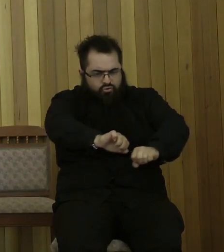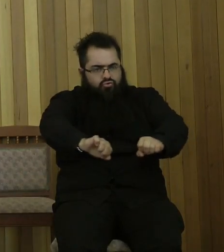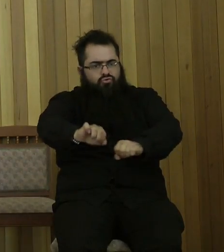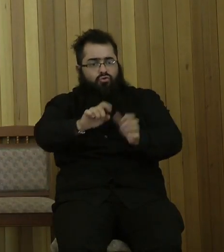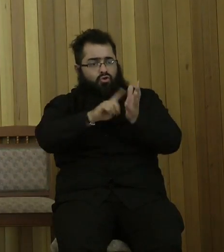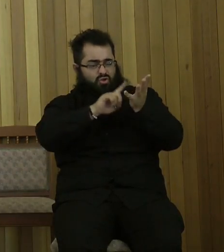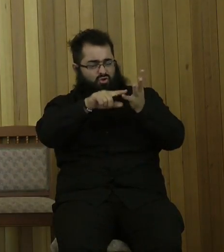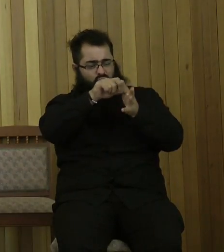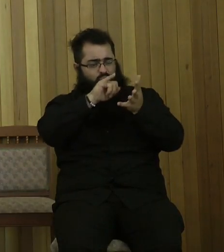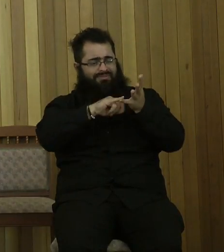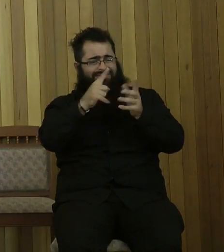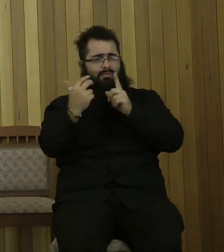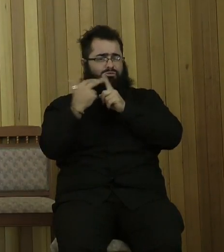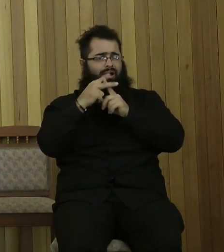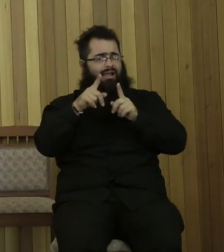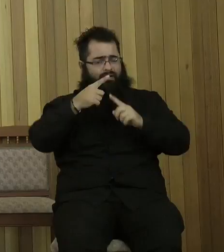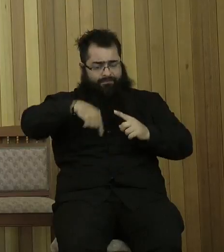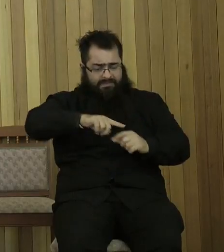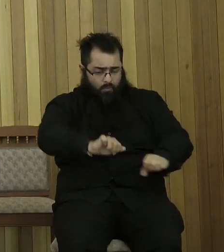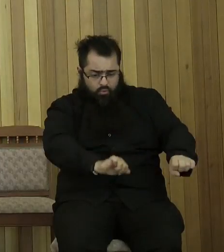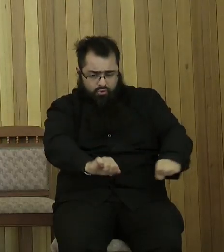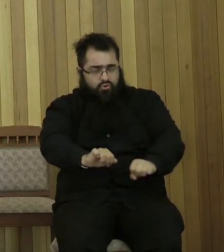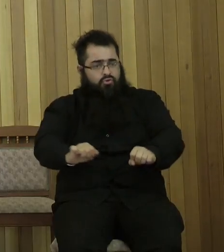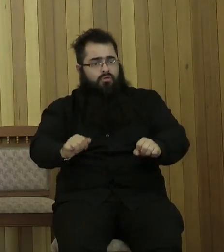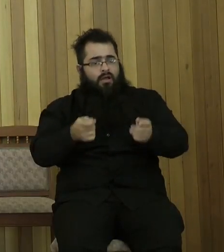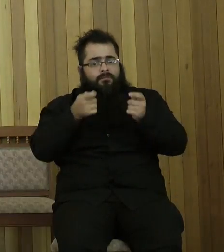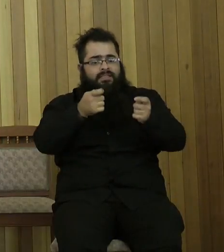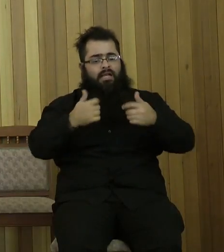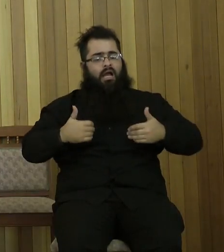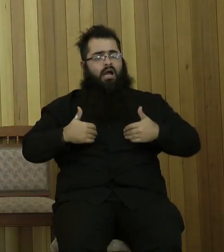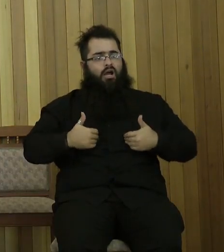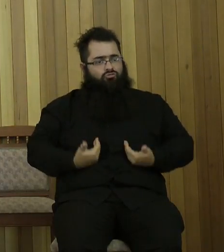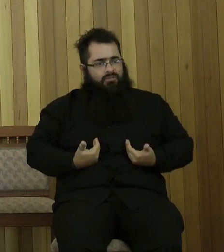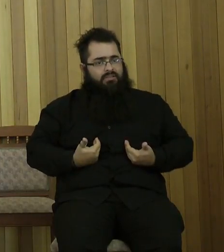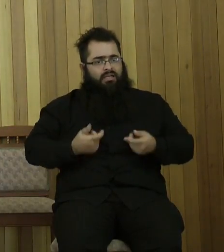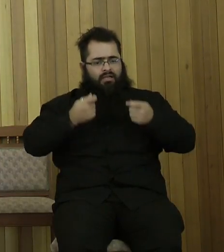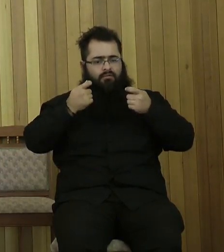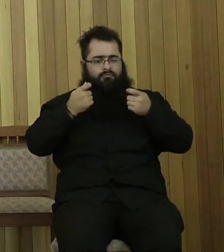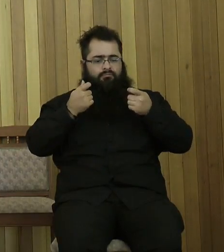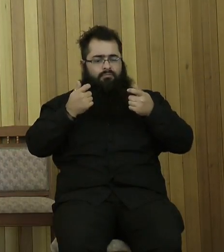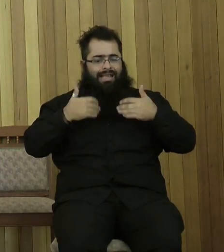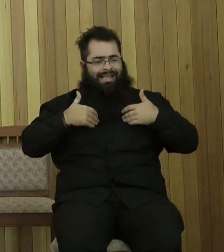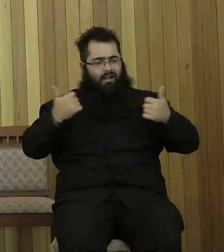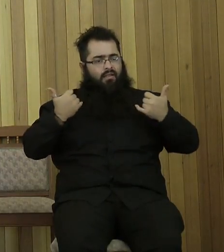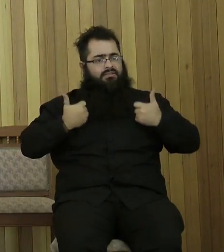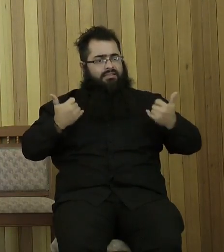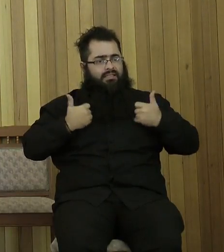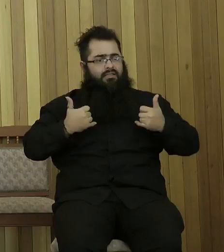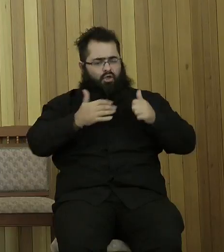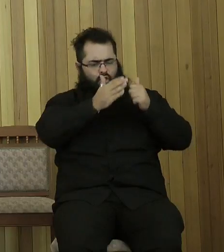fed the hungry, healed the deaf, gave speech to the dumb, gave sight to the blind, cured lepers, raised the dead,